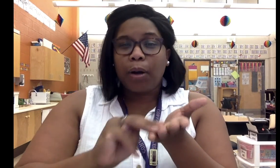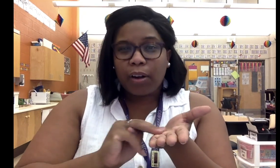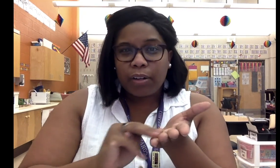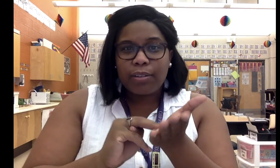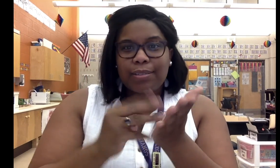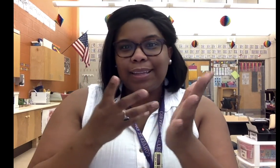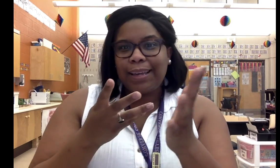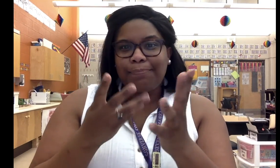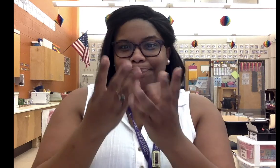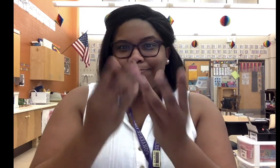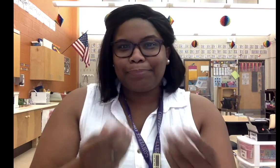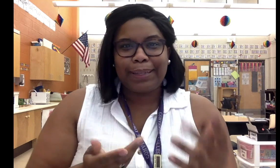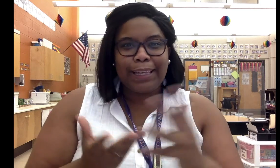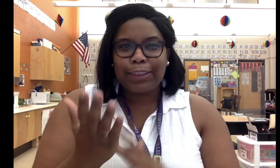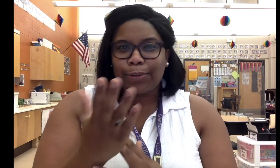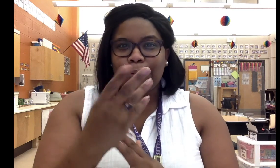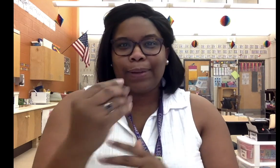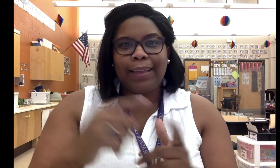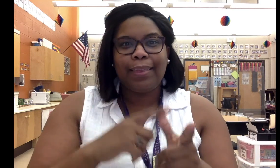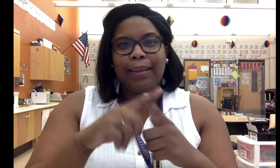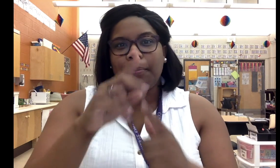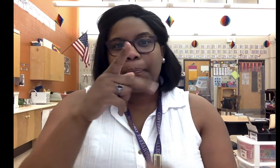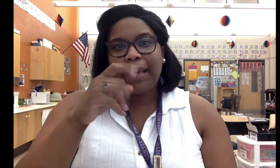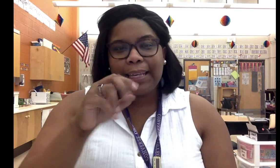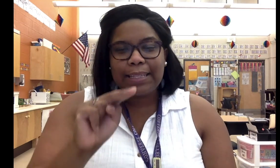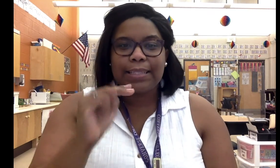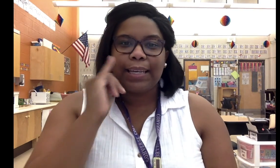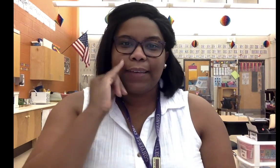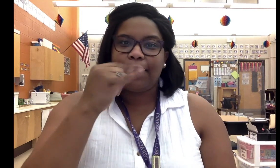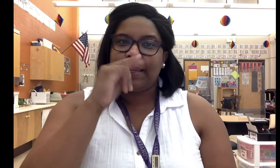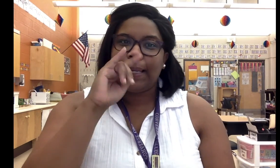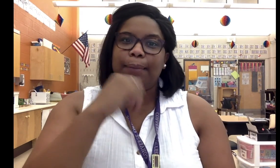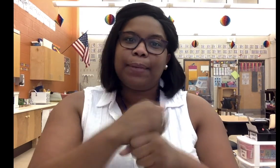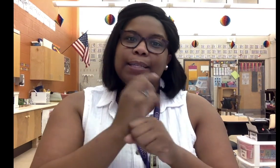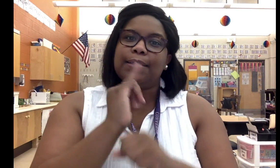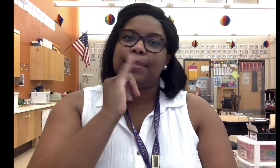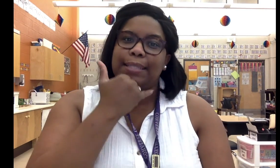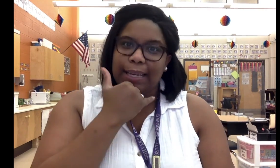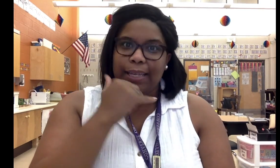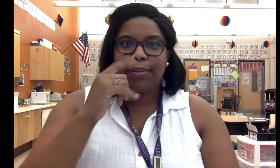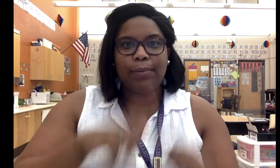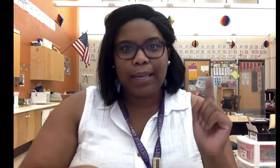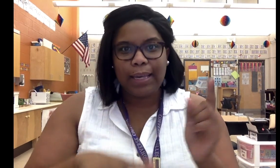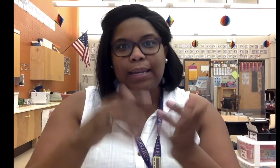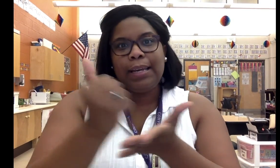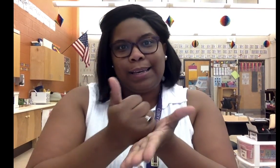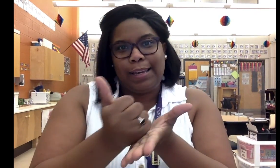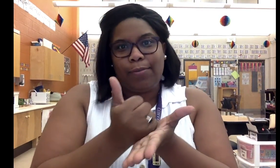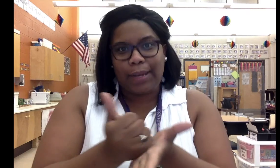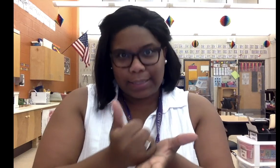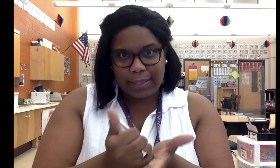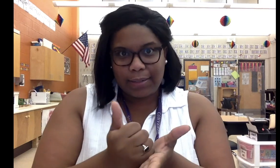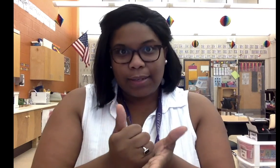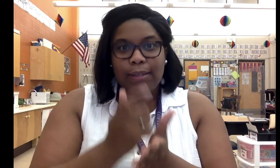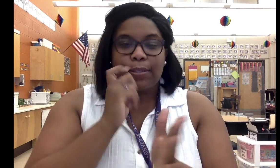Markers, they bleed through and then pens, if a kid makes a mistake, you can't erase it. So